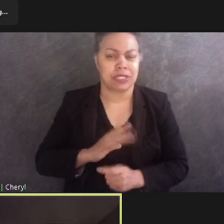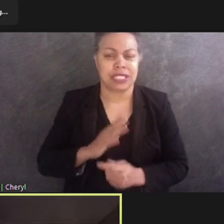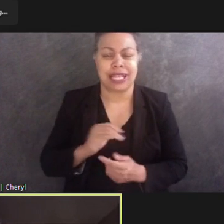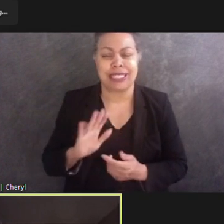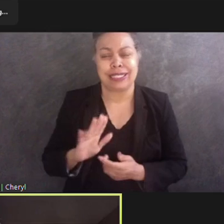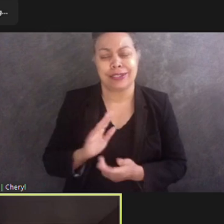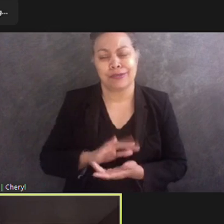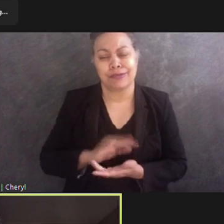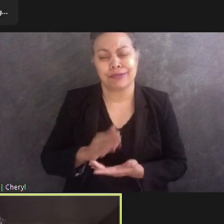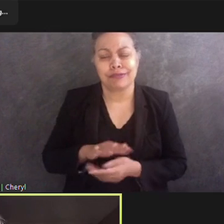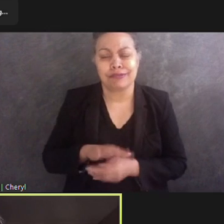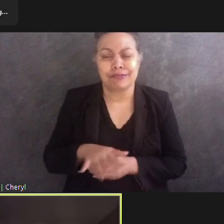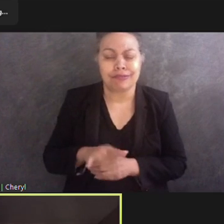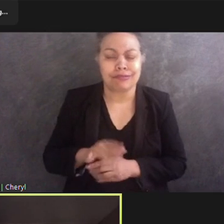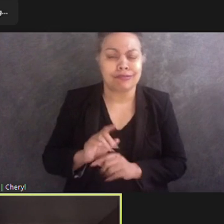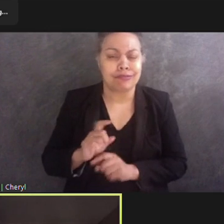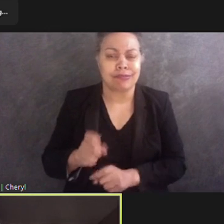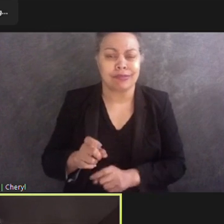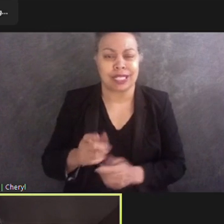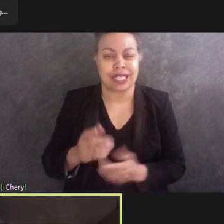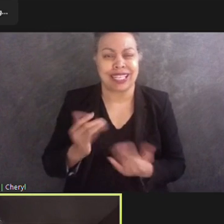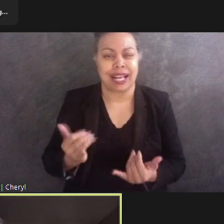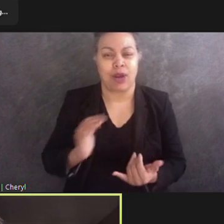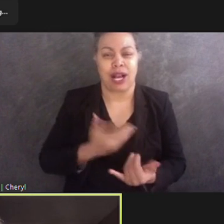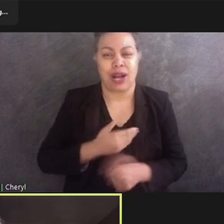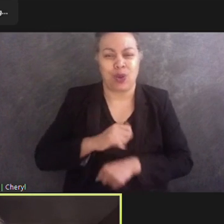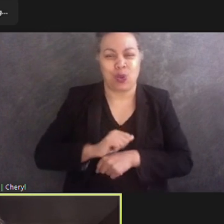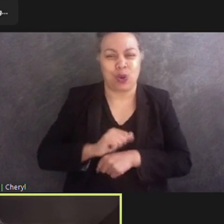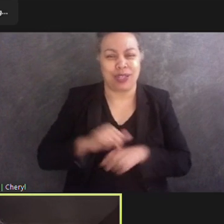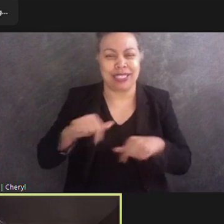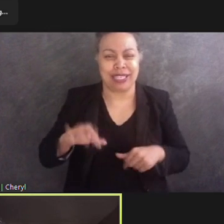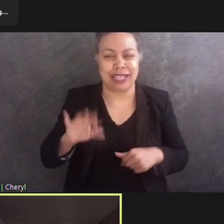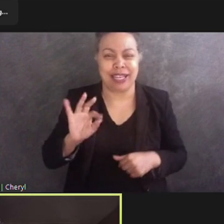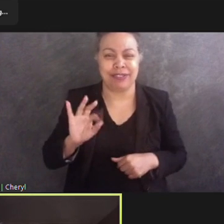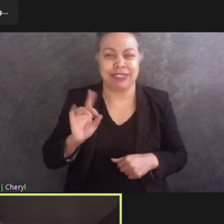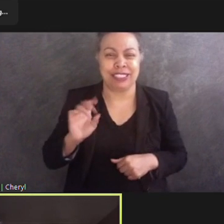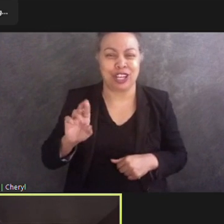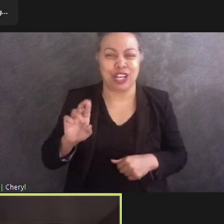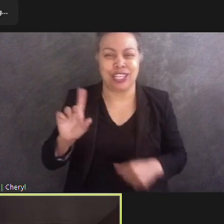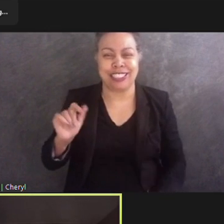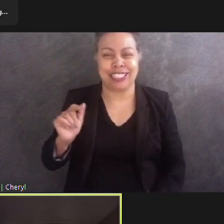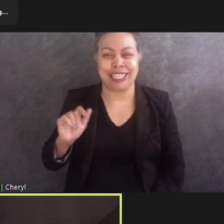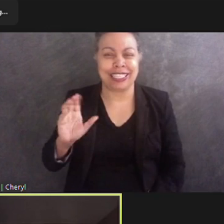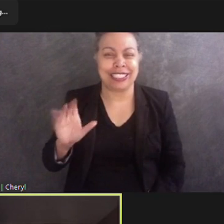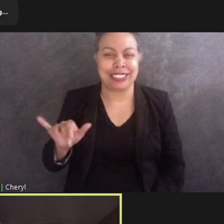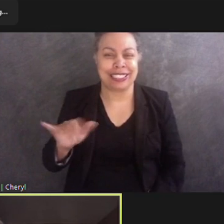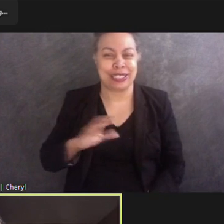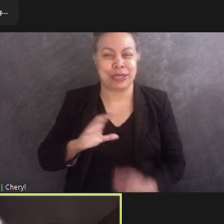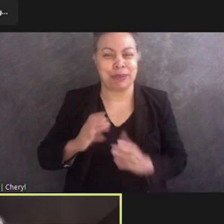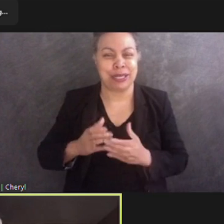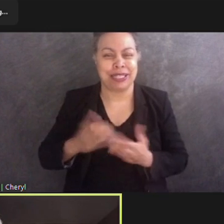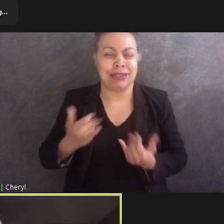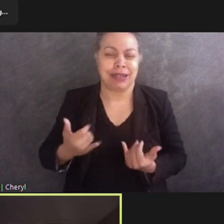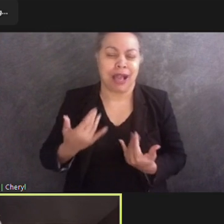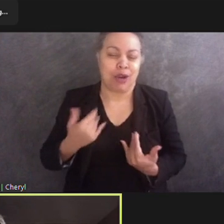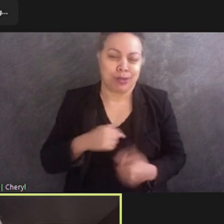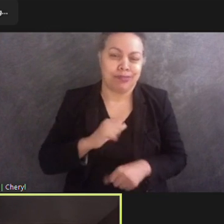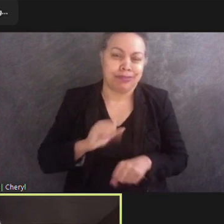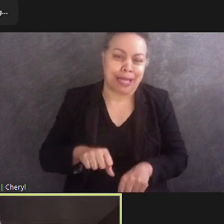our work now at the FDR Memorial Legacy Committee possible. So thank you. So now to the moment we've all been waiting for,